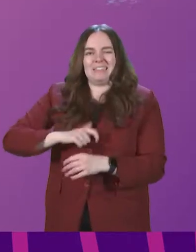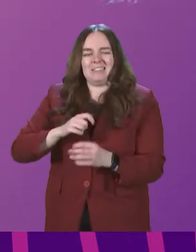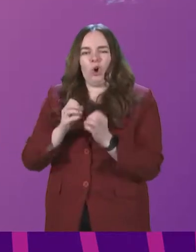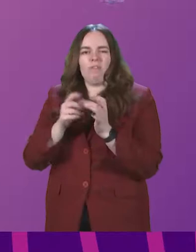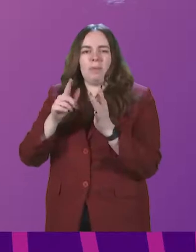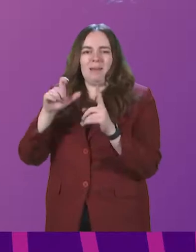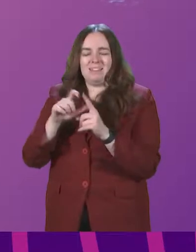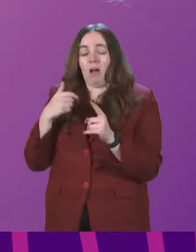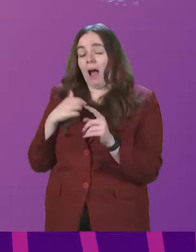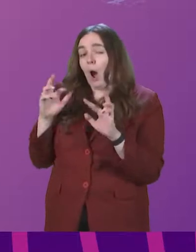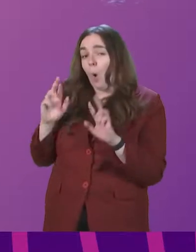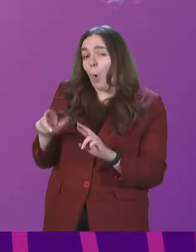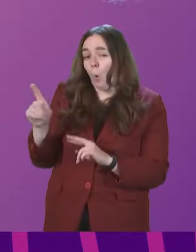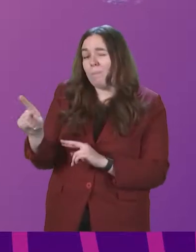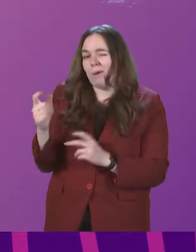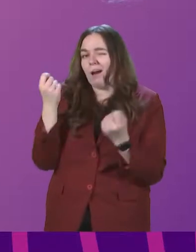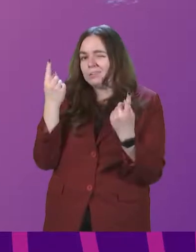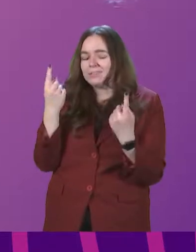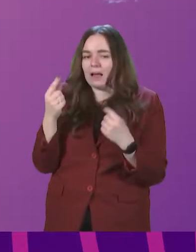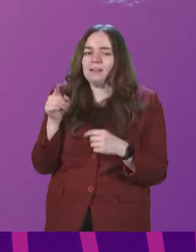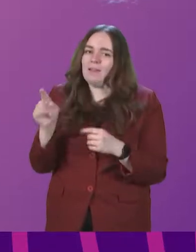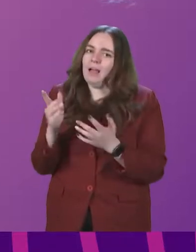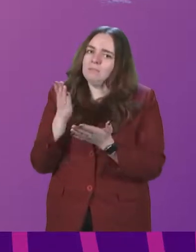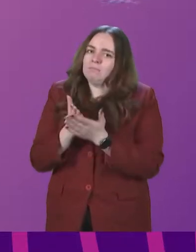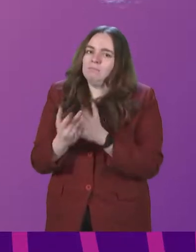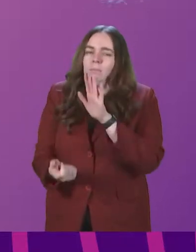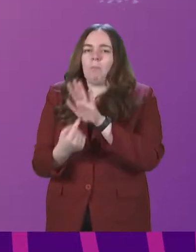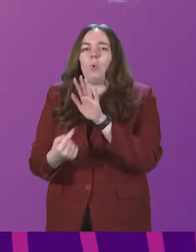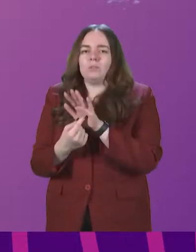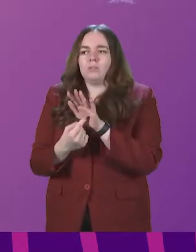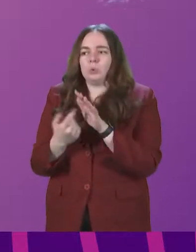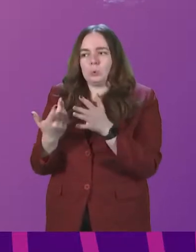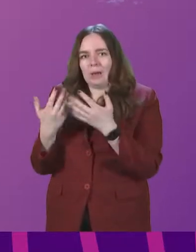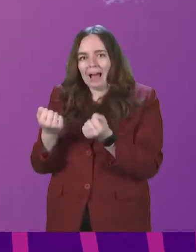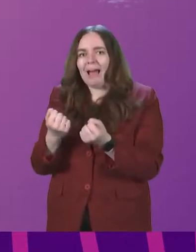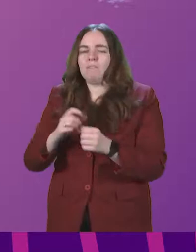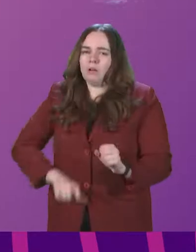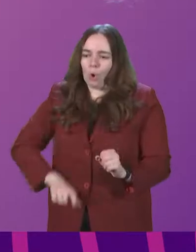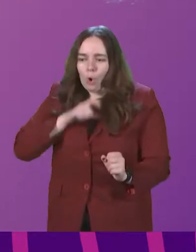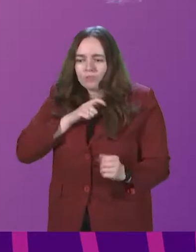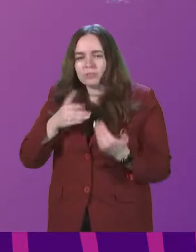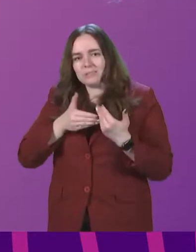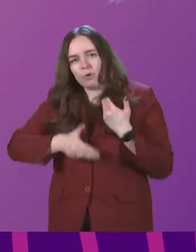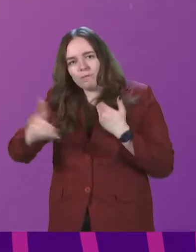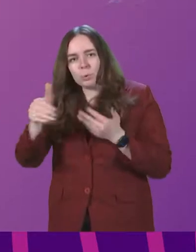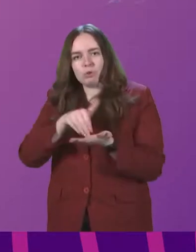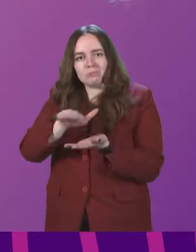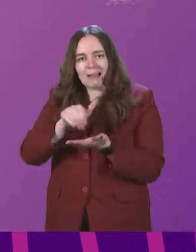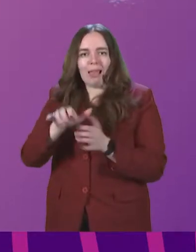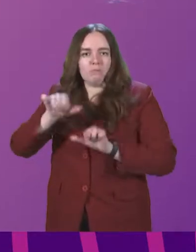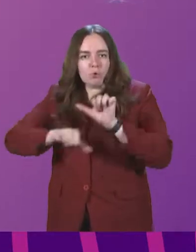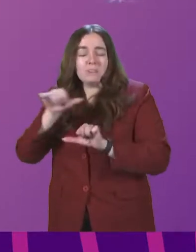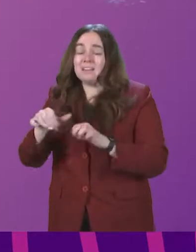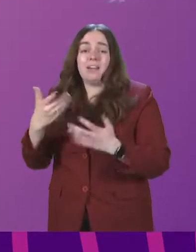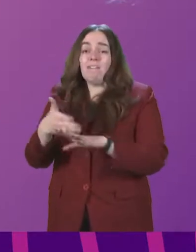that the Member appreciates. And that is hugely important to provide confidence in any future sales process, either with previous